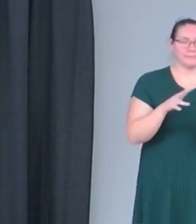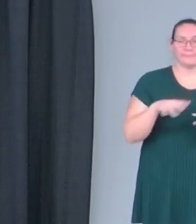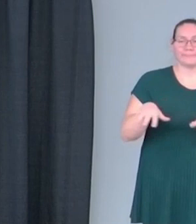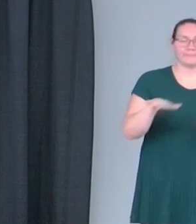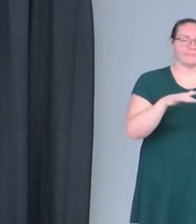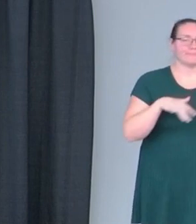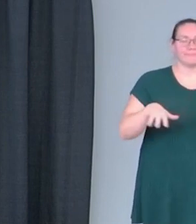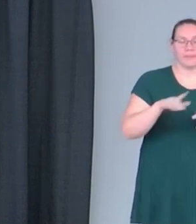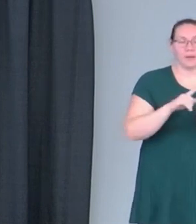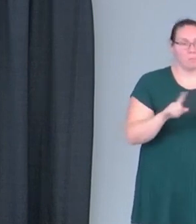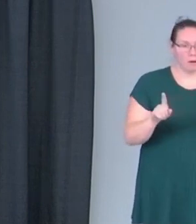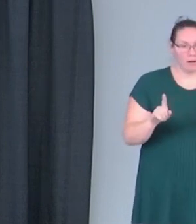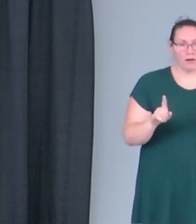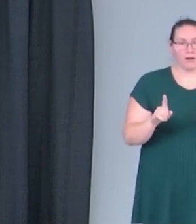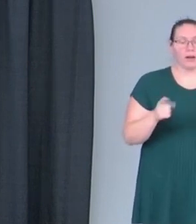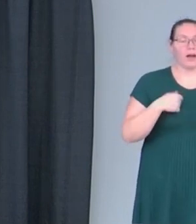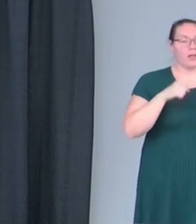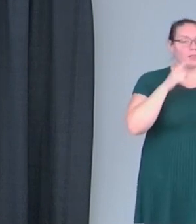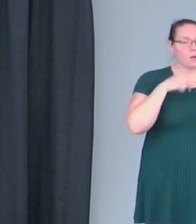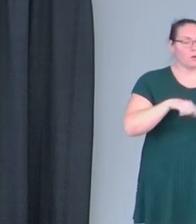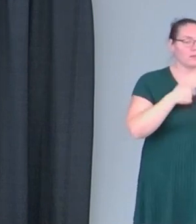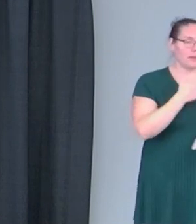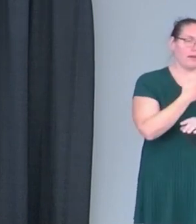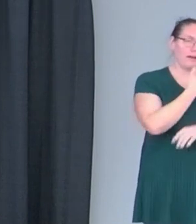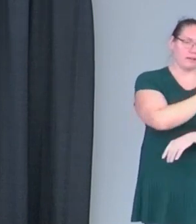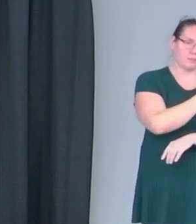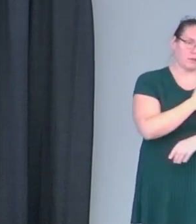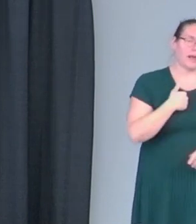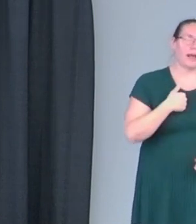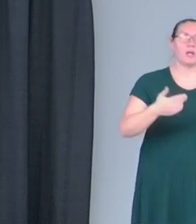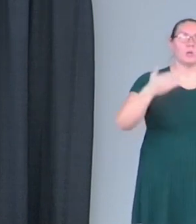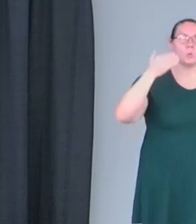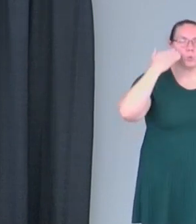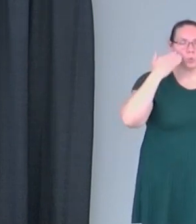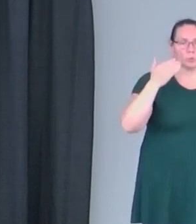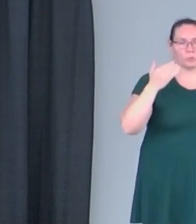it was, I think, while I was in the hospital, I just knew.